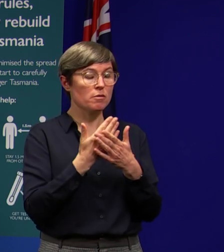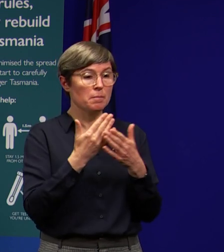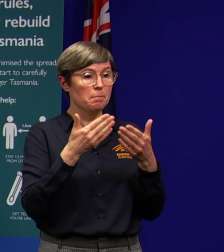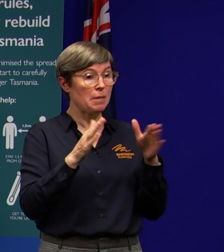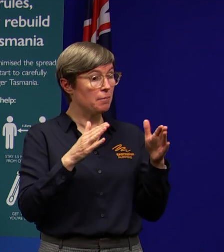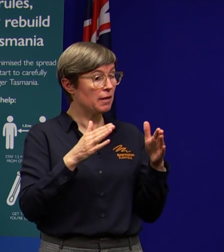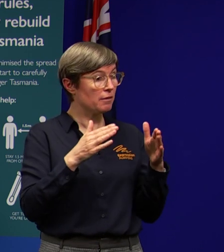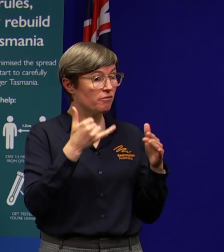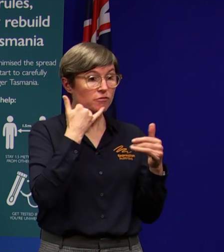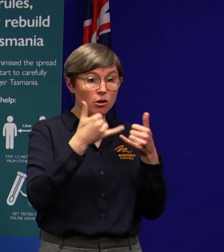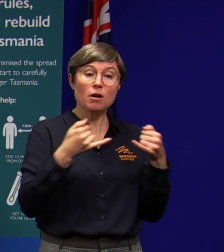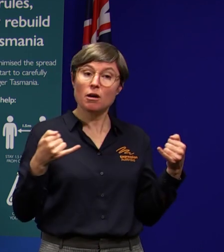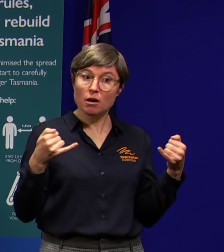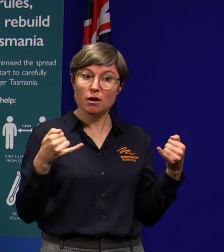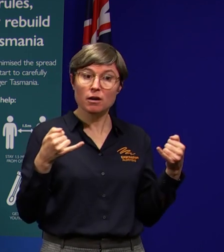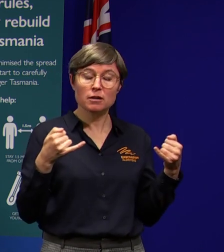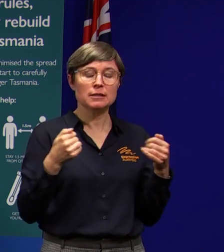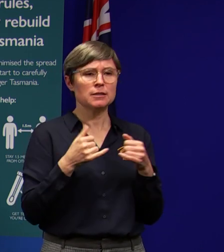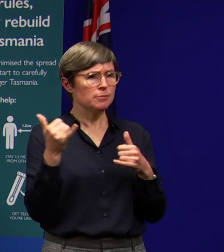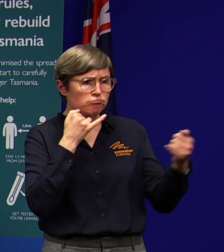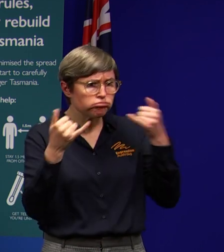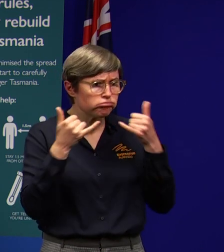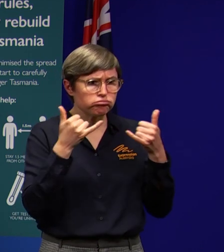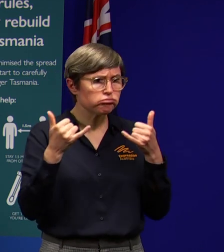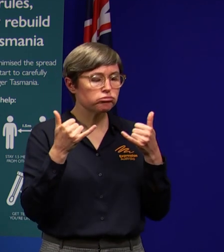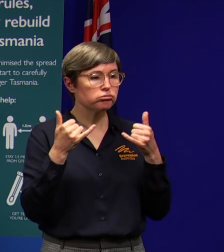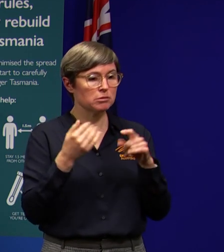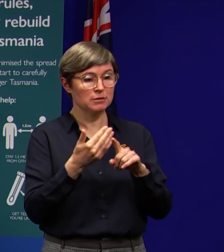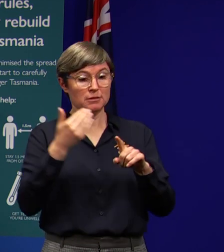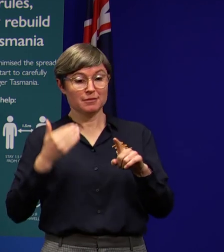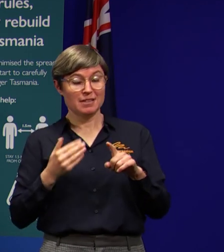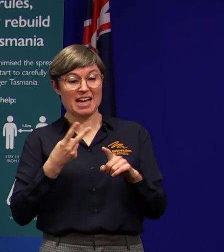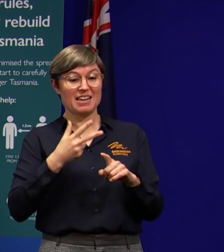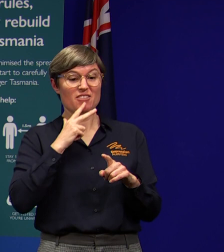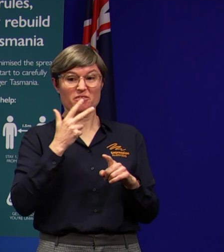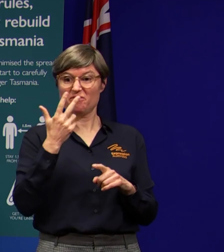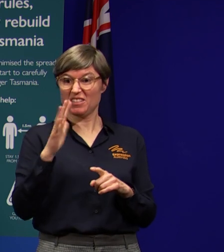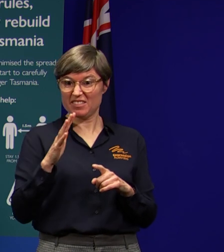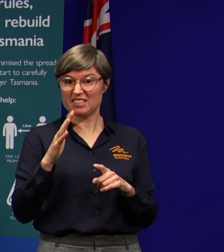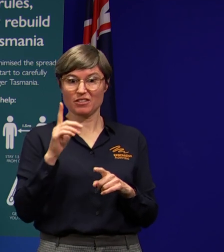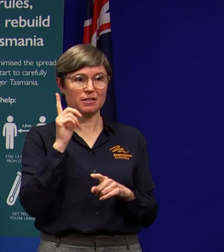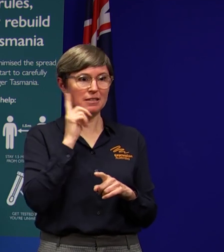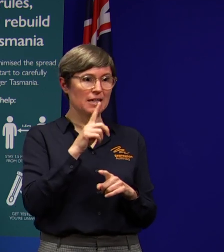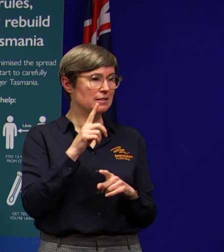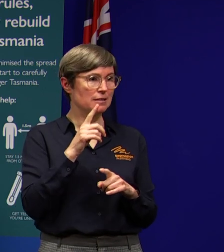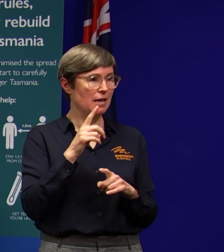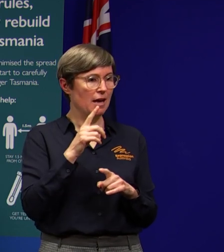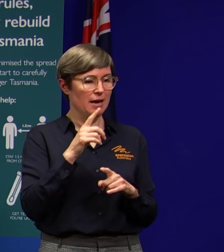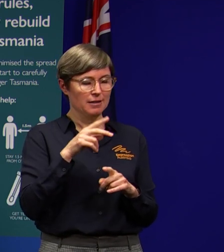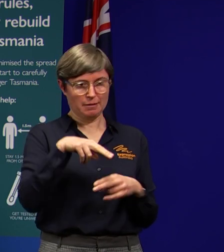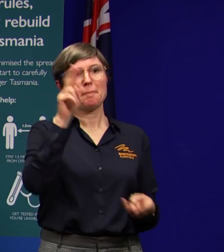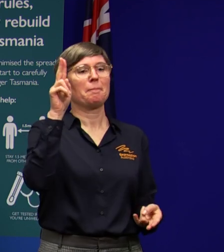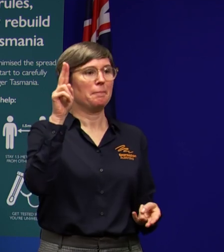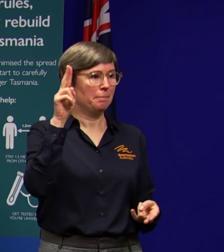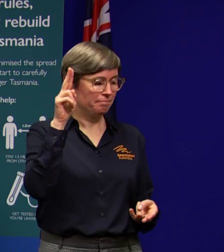public health hotline. The day before that we had 850 but since 2 o'clock the press conference